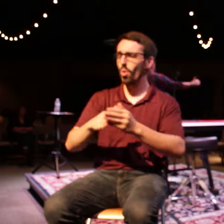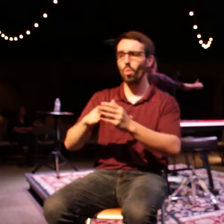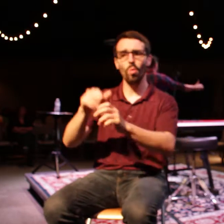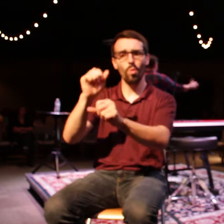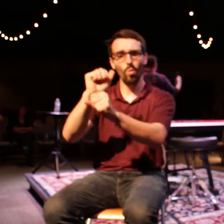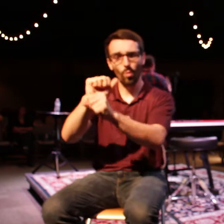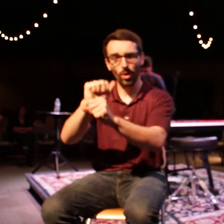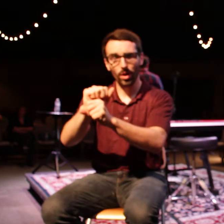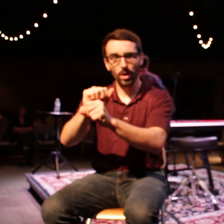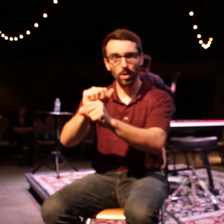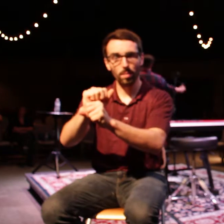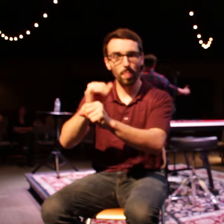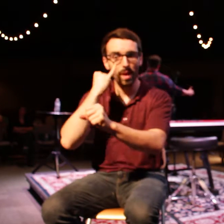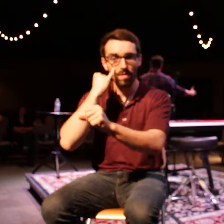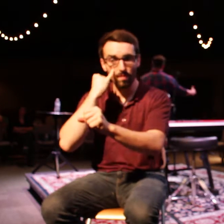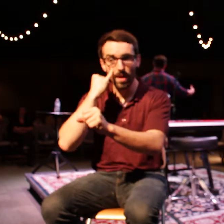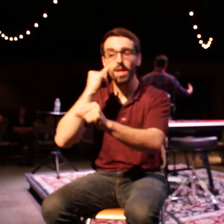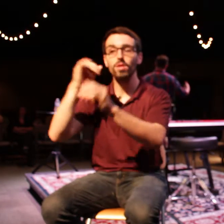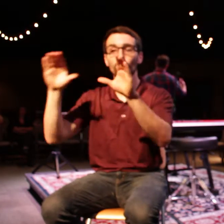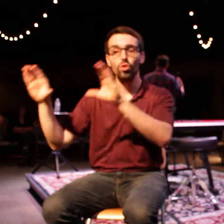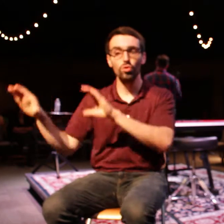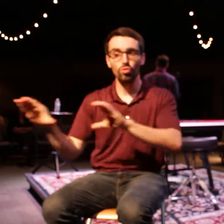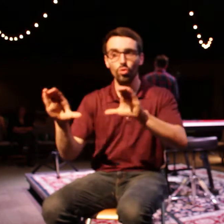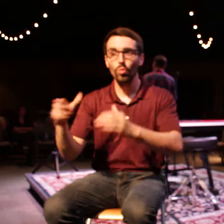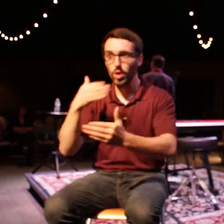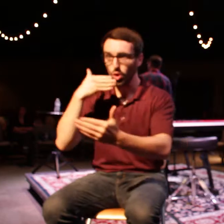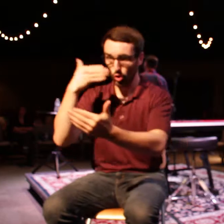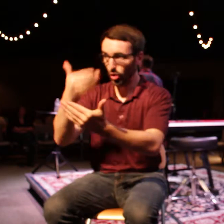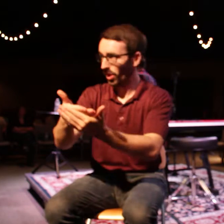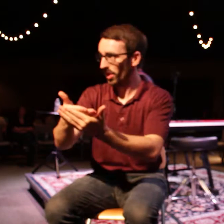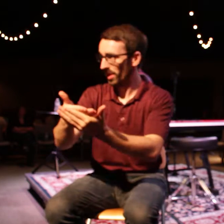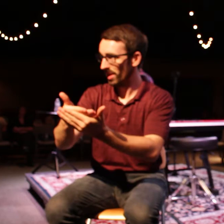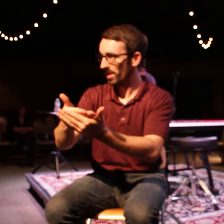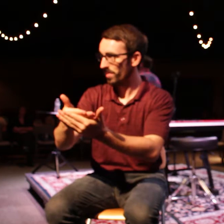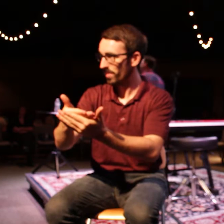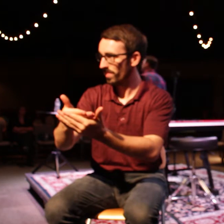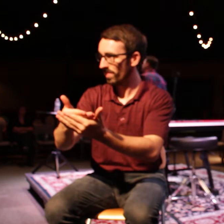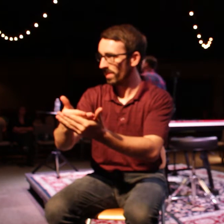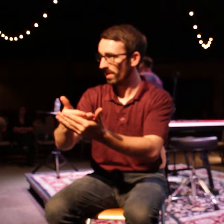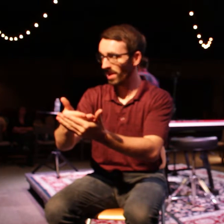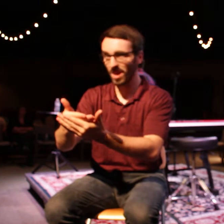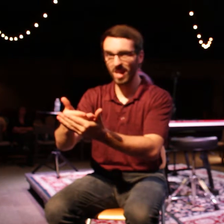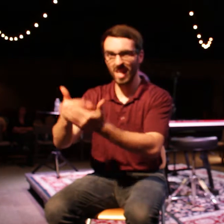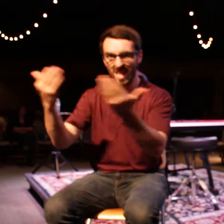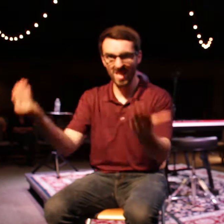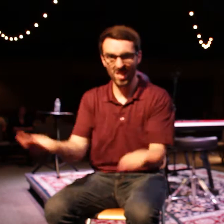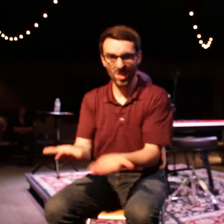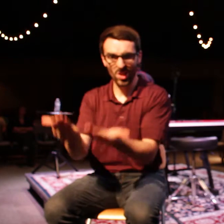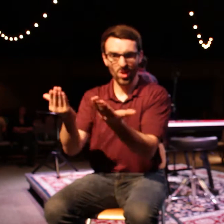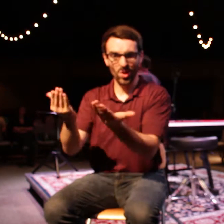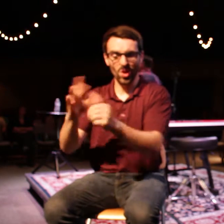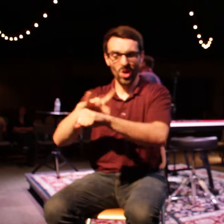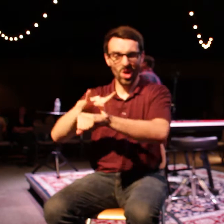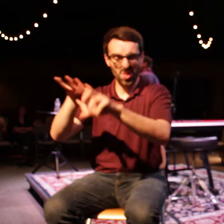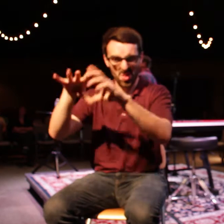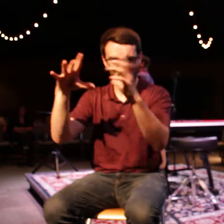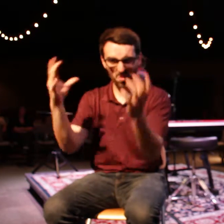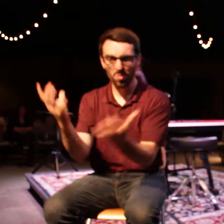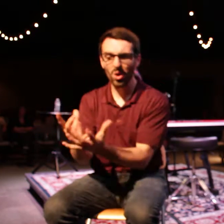like Paul was saying, never get tired of doing good. When work is doing good in the world, when it is bringing a sense of dignity and purpose to us, it is not a